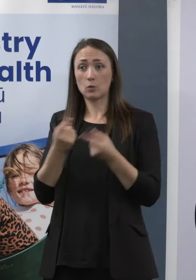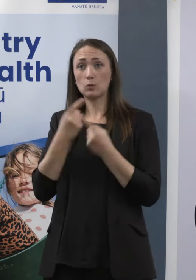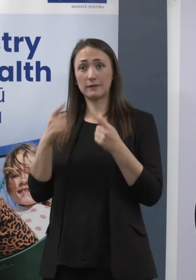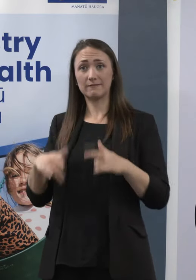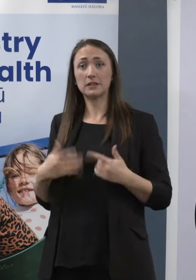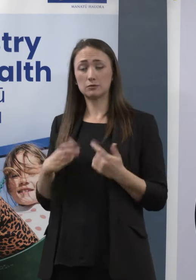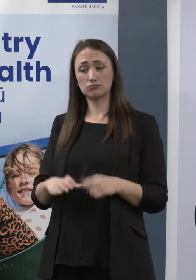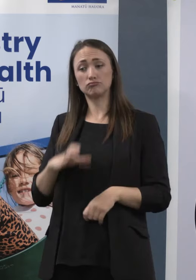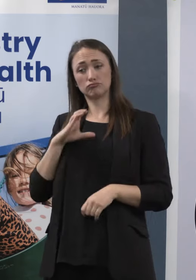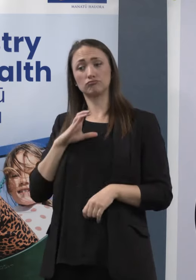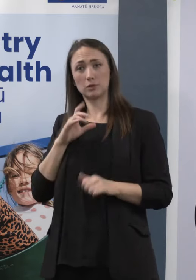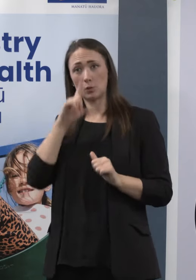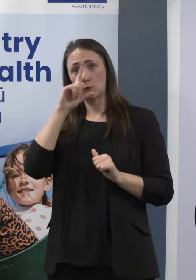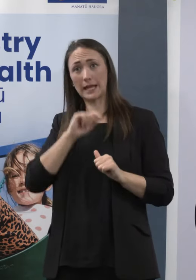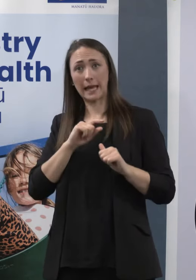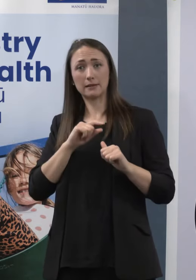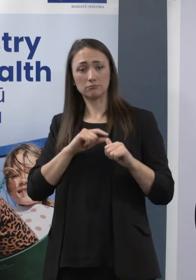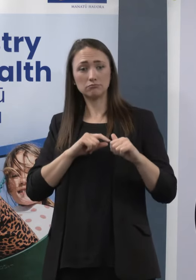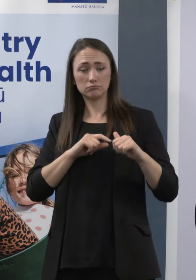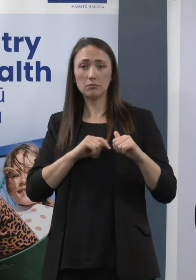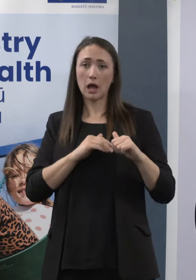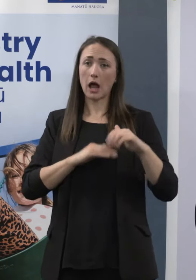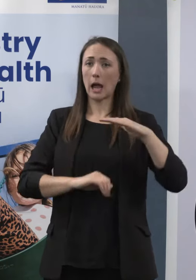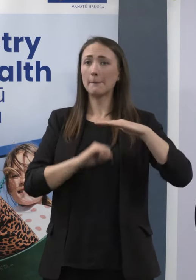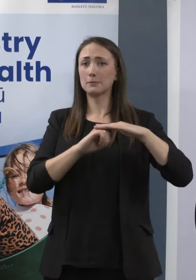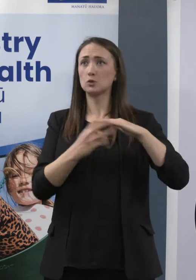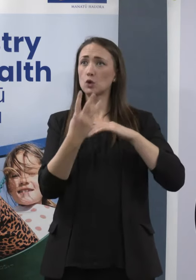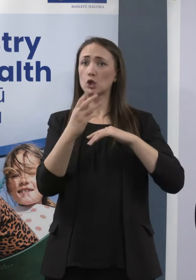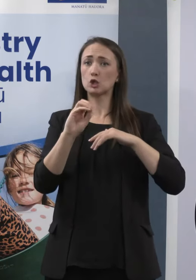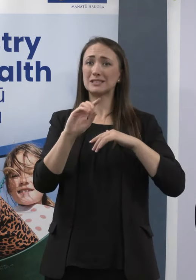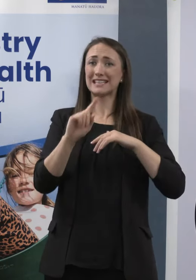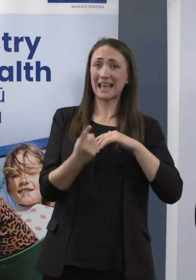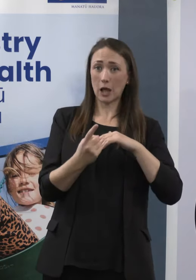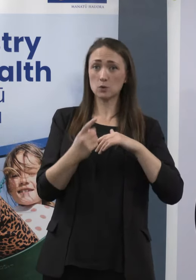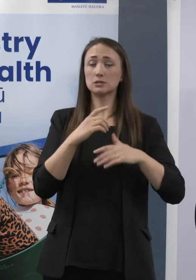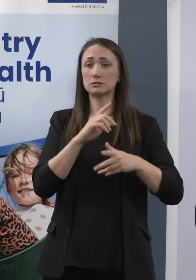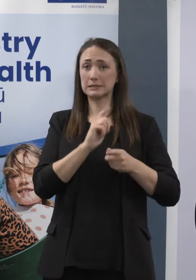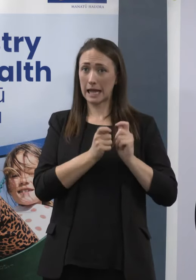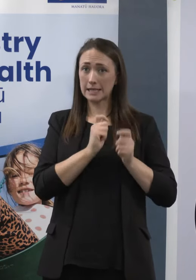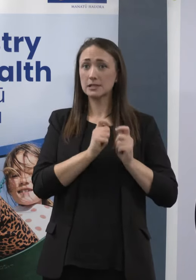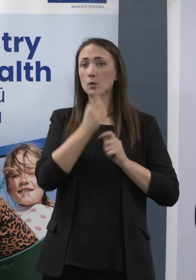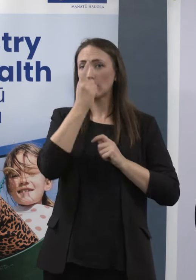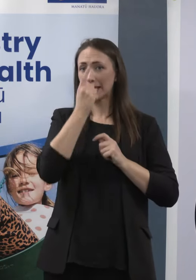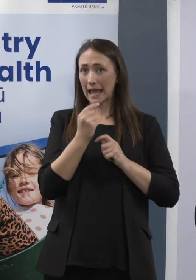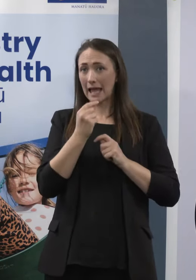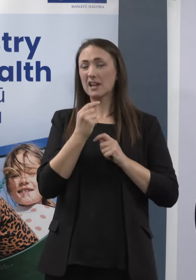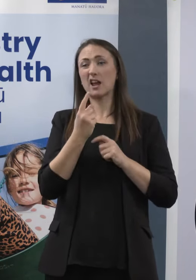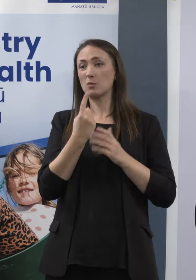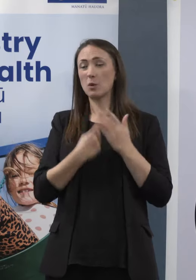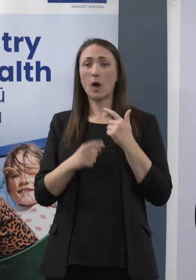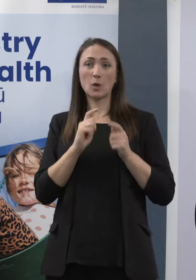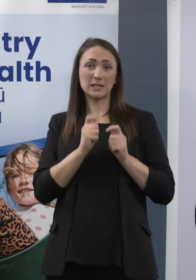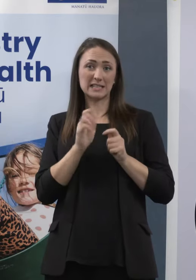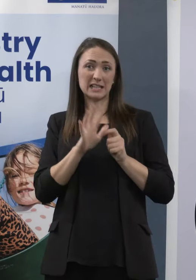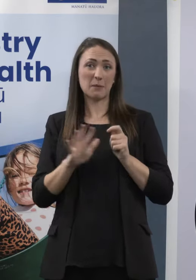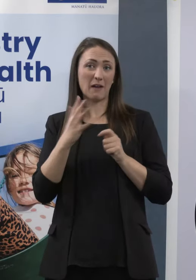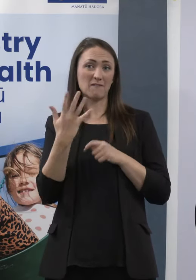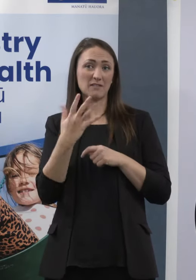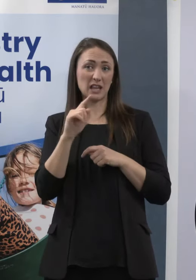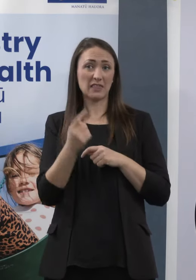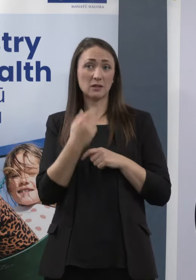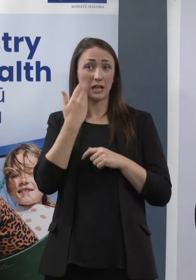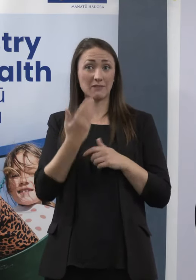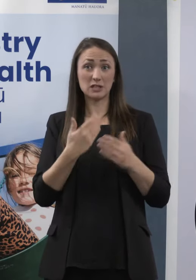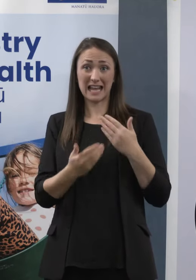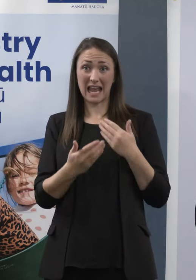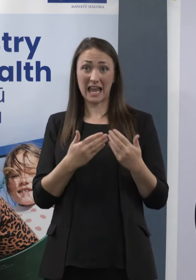30,000, and our testing volumes were only about two thirds of that. So we were working hard with the labs to do the things that I've talked about, and that is to